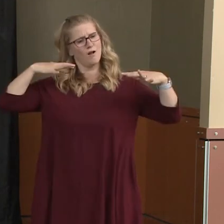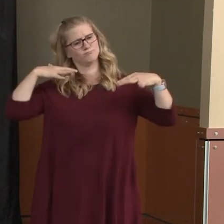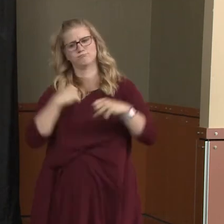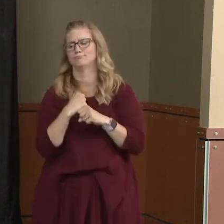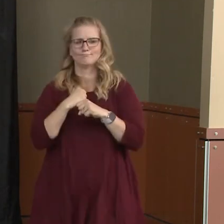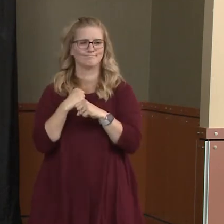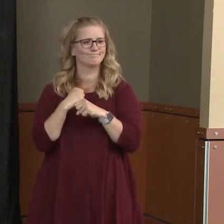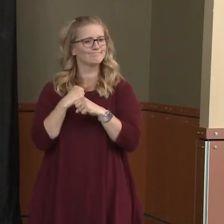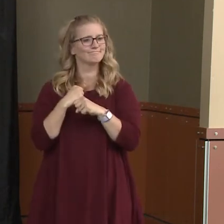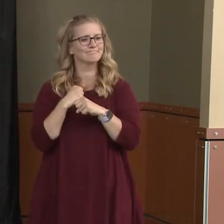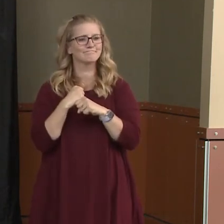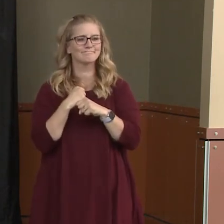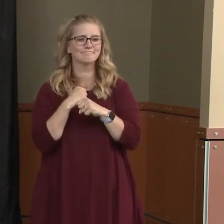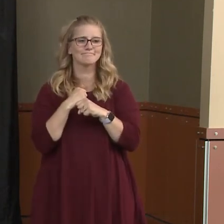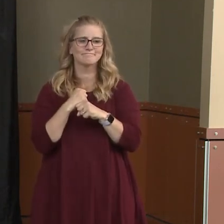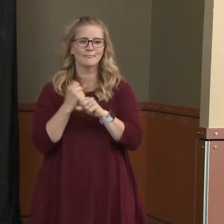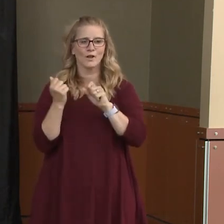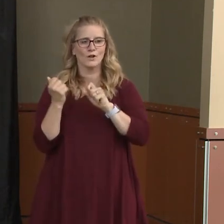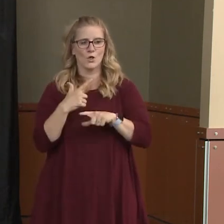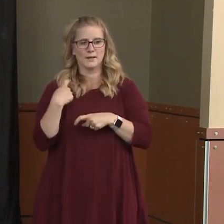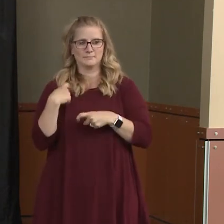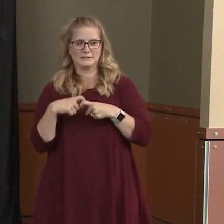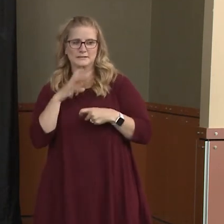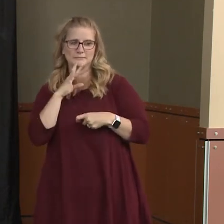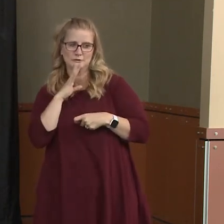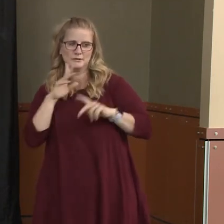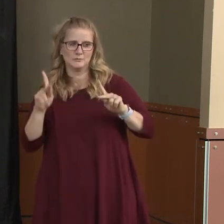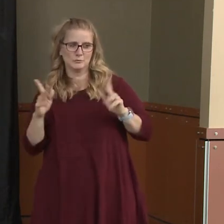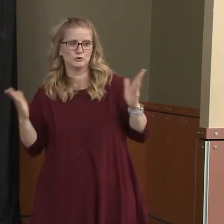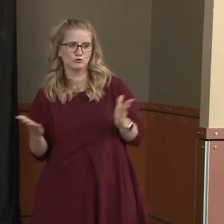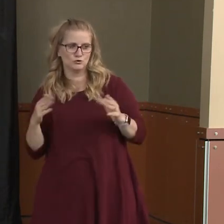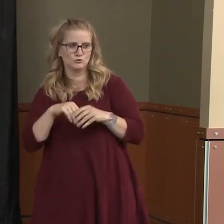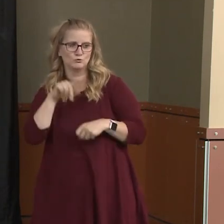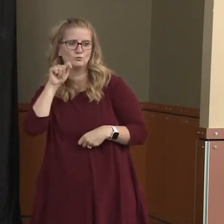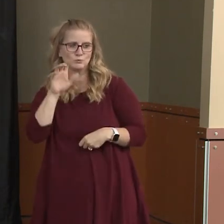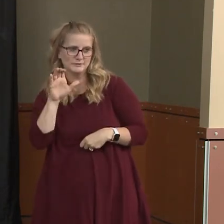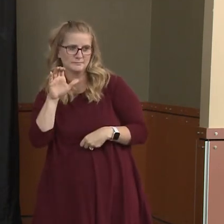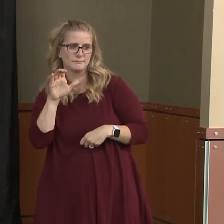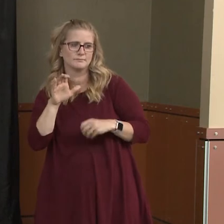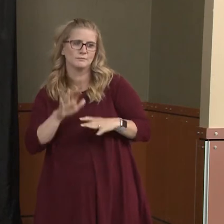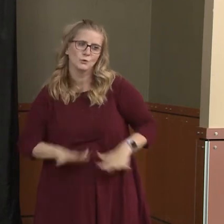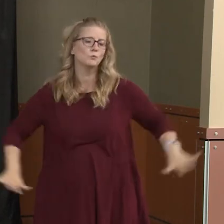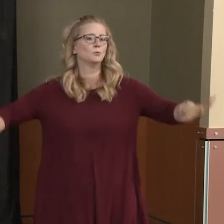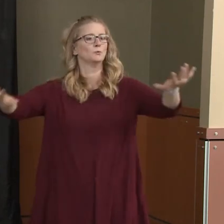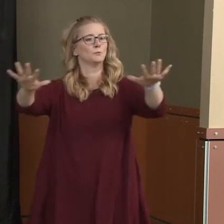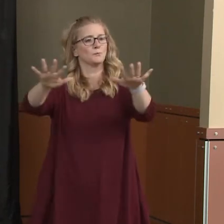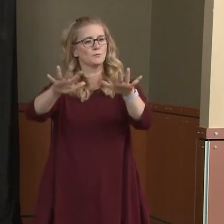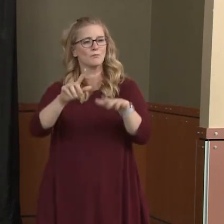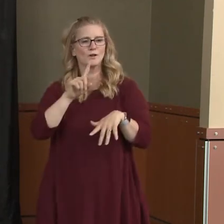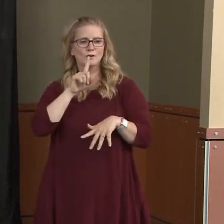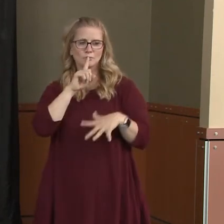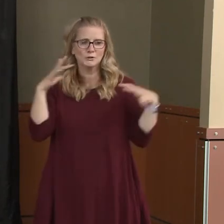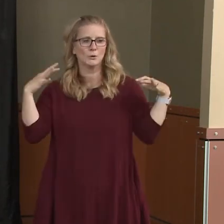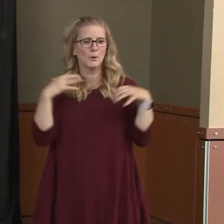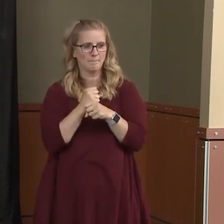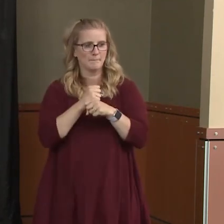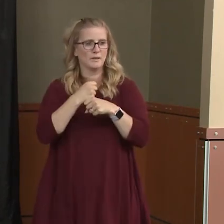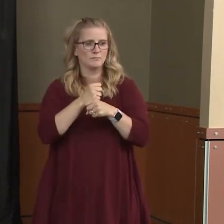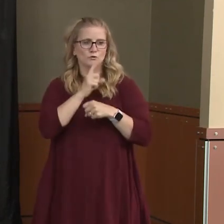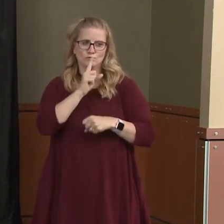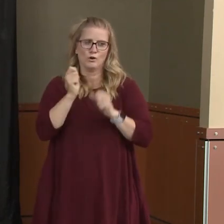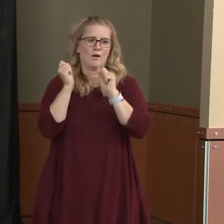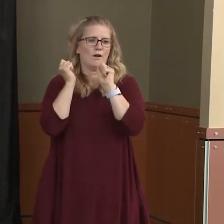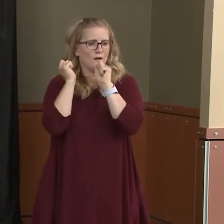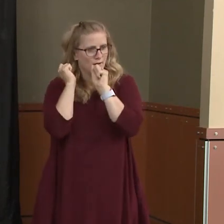to all our Spanish-speaking folks in the greater Tri-City area and all the surrounding areas to kind of just recap to make sure that we all get the message because